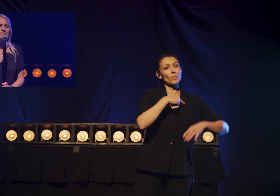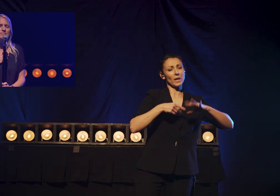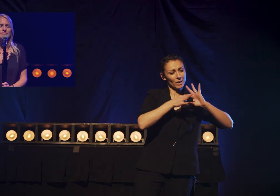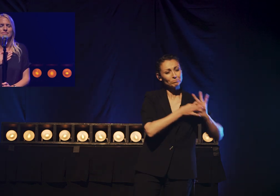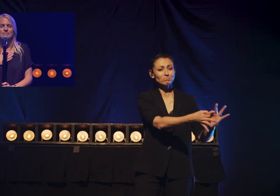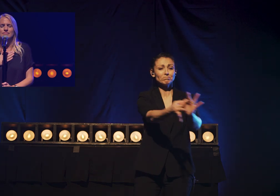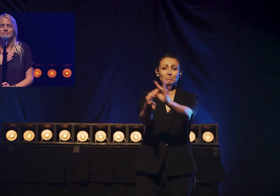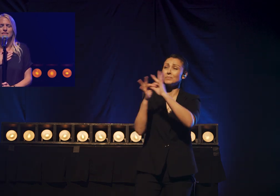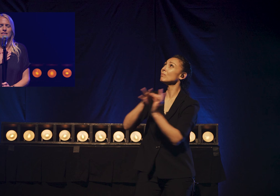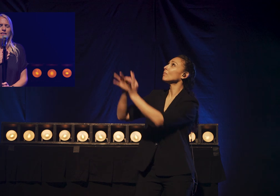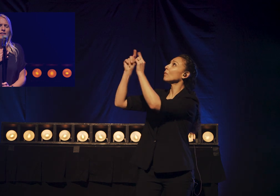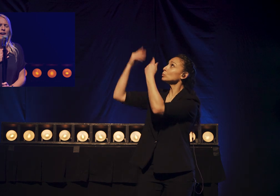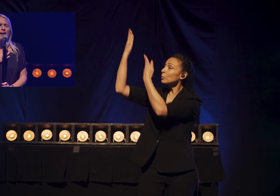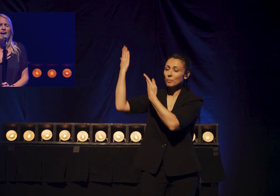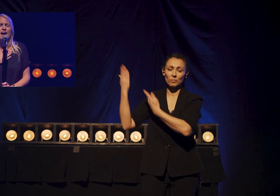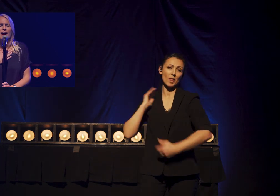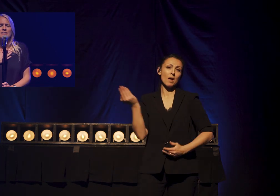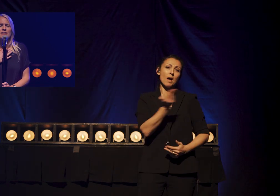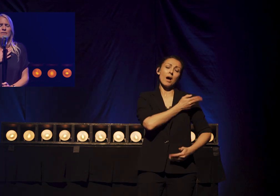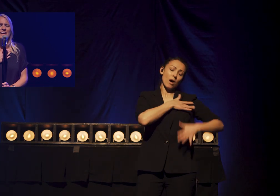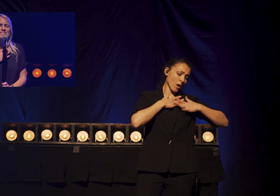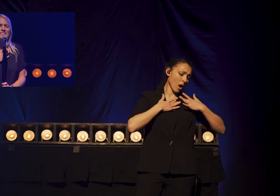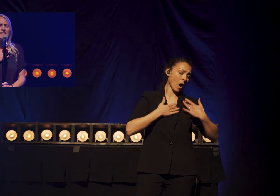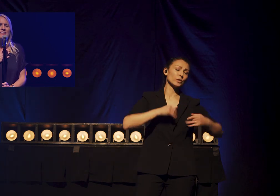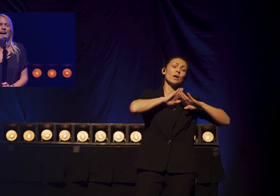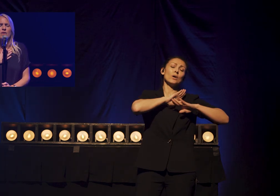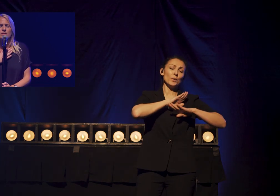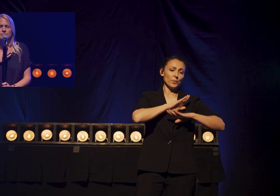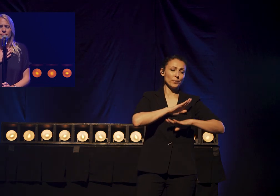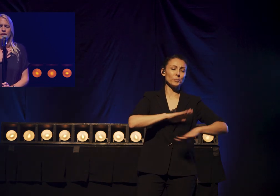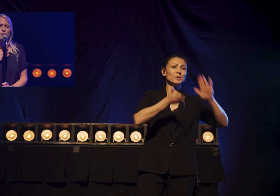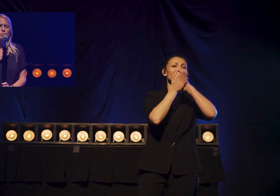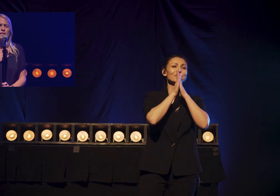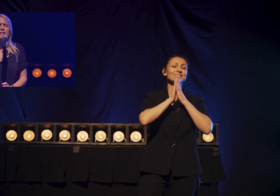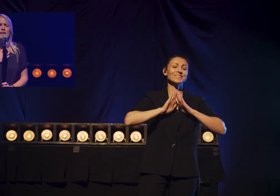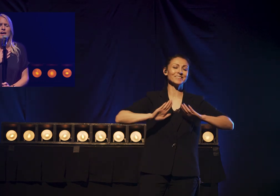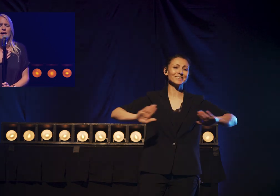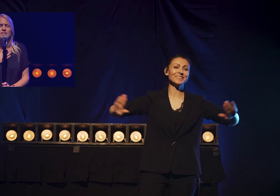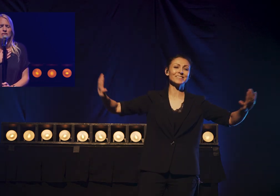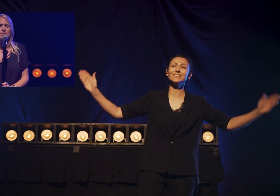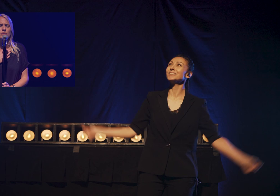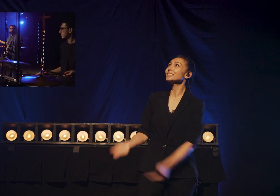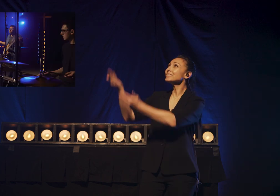Our hearts are resting now We belong to you